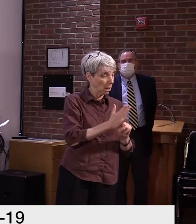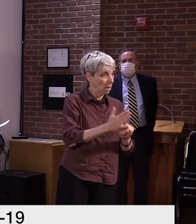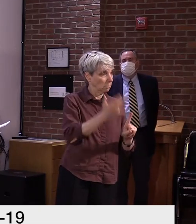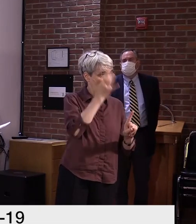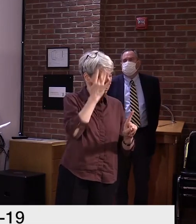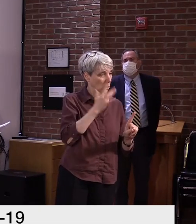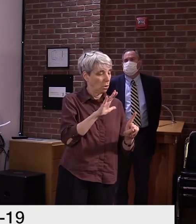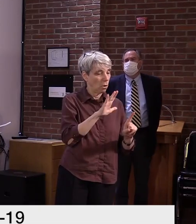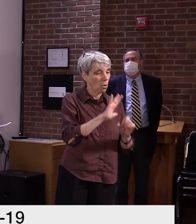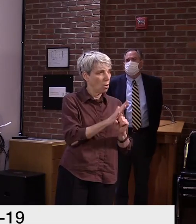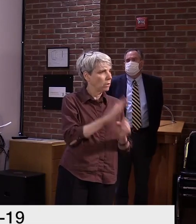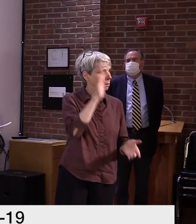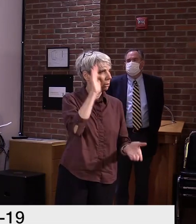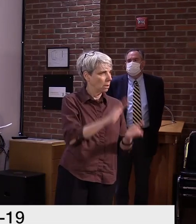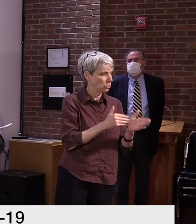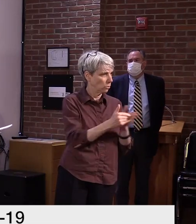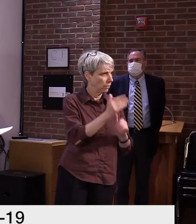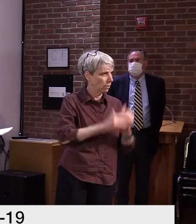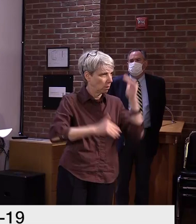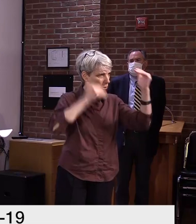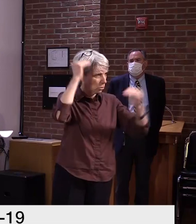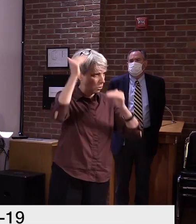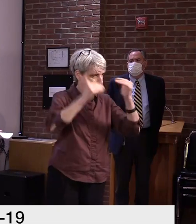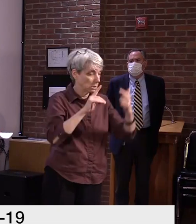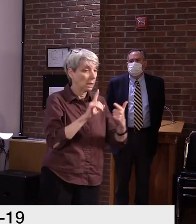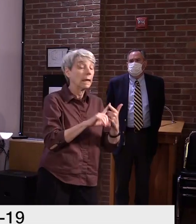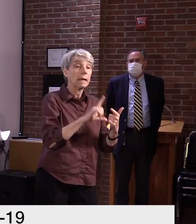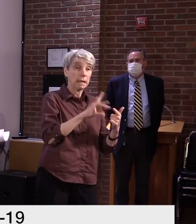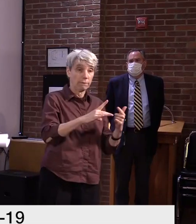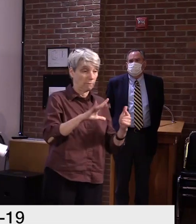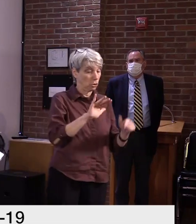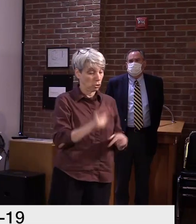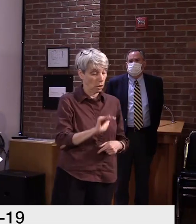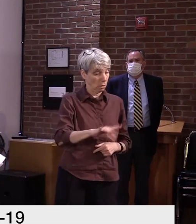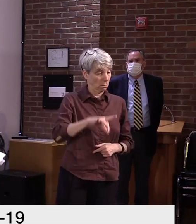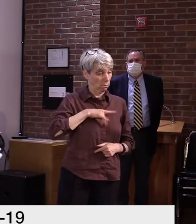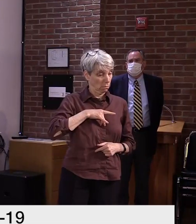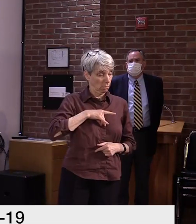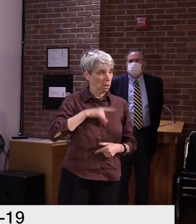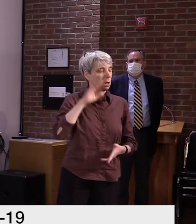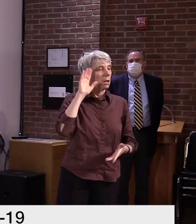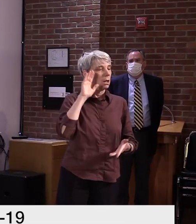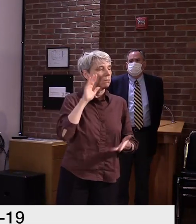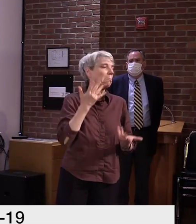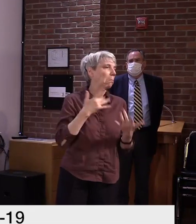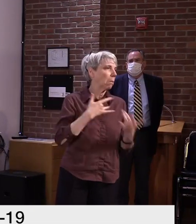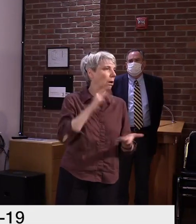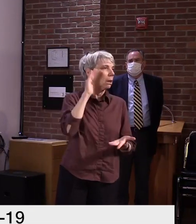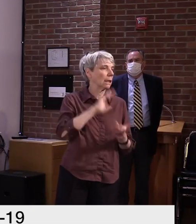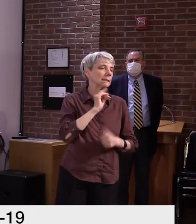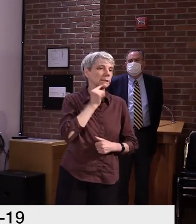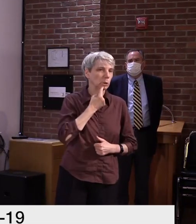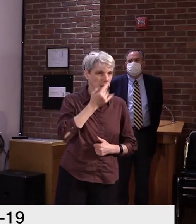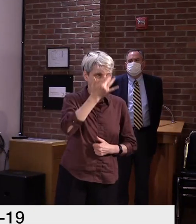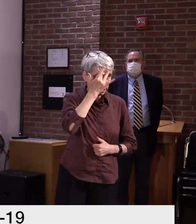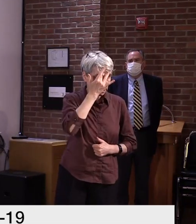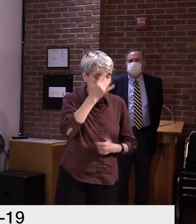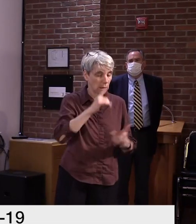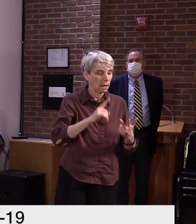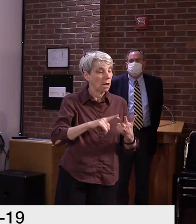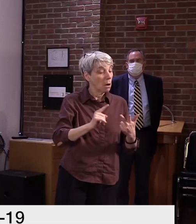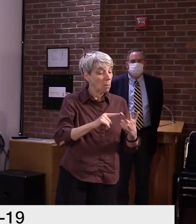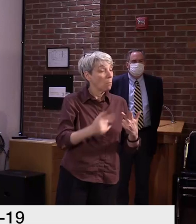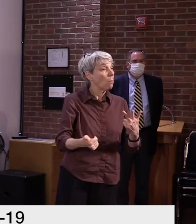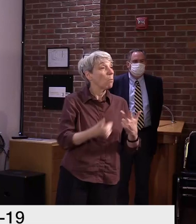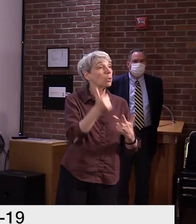is that children are less likely to develop severe disease, and thirdly and critically, children seem less likely to